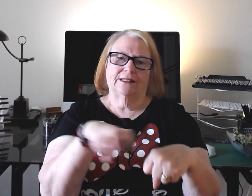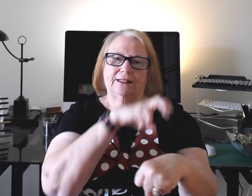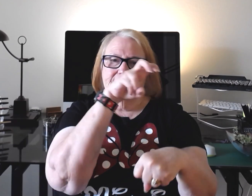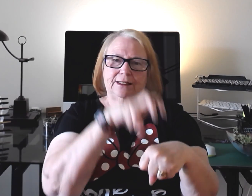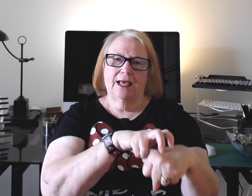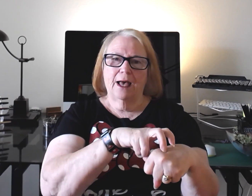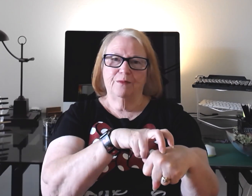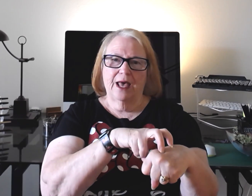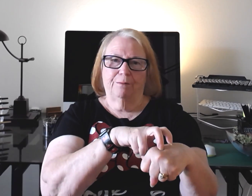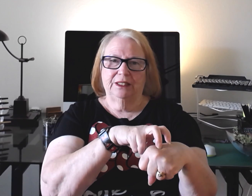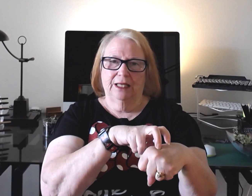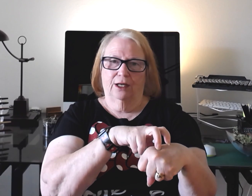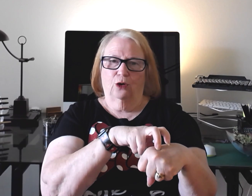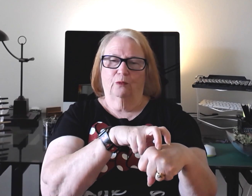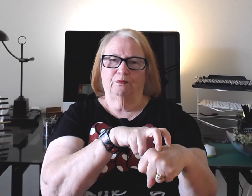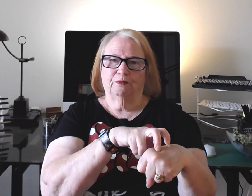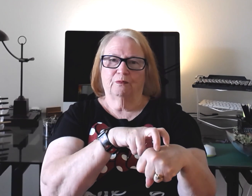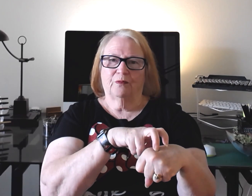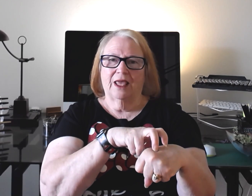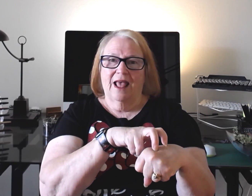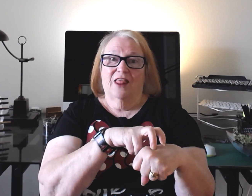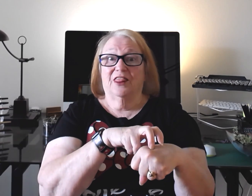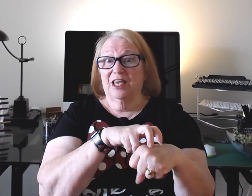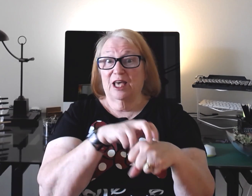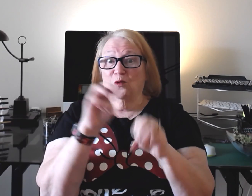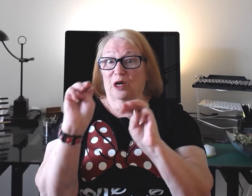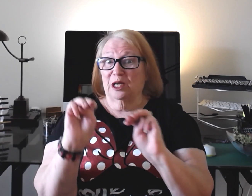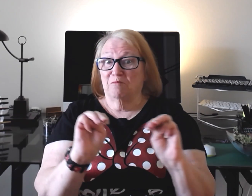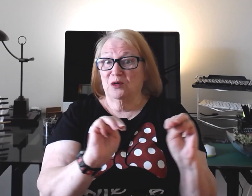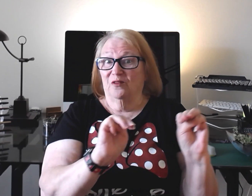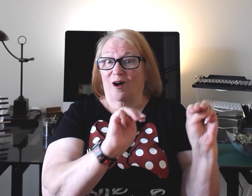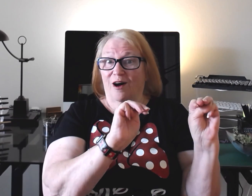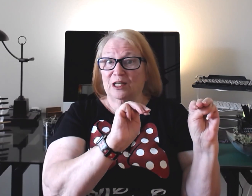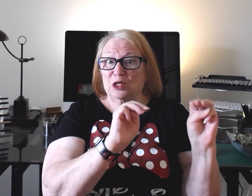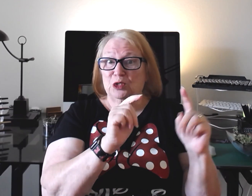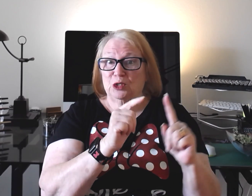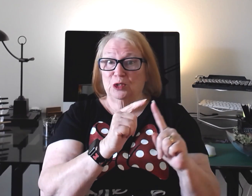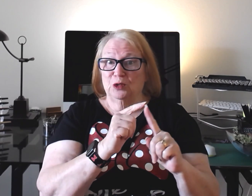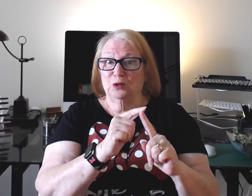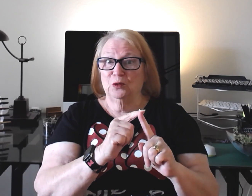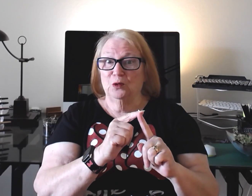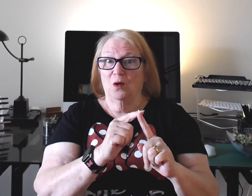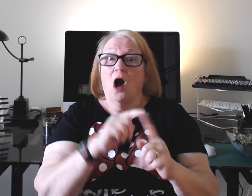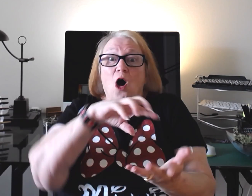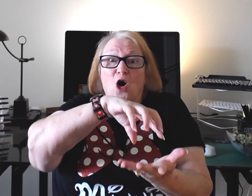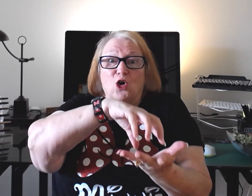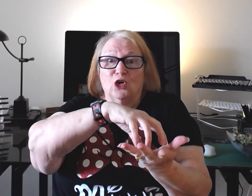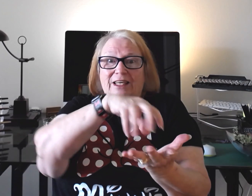stab that potato. Then we're going to move on to cookie.